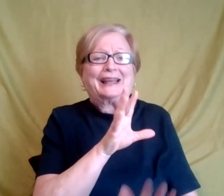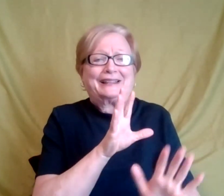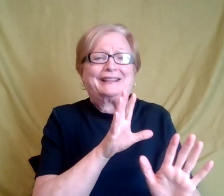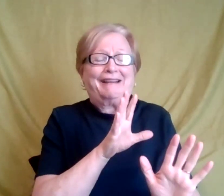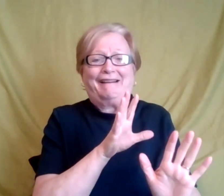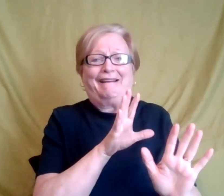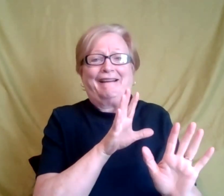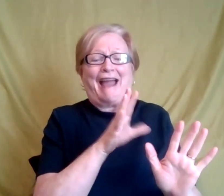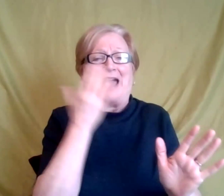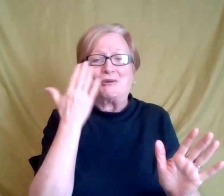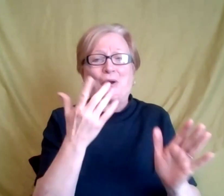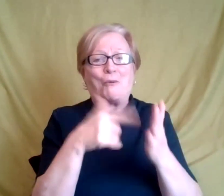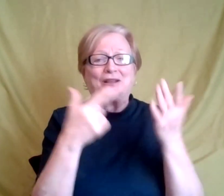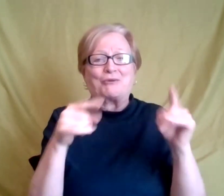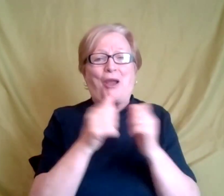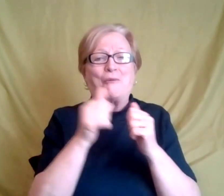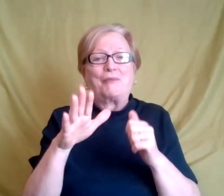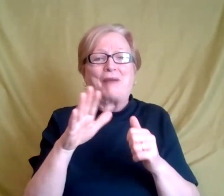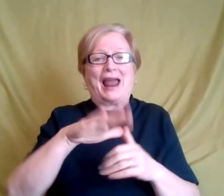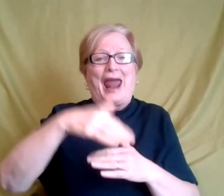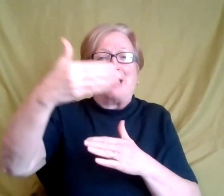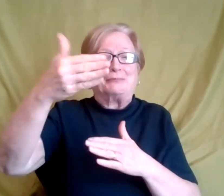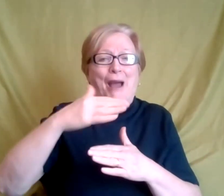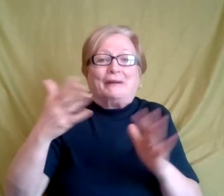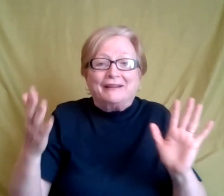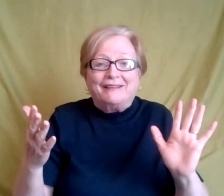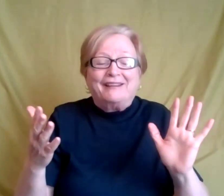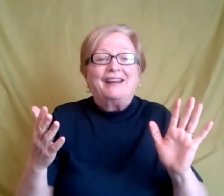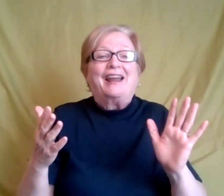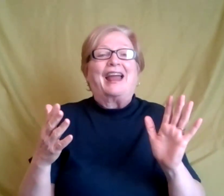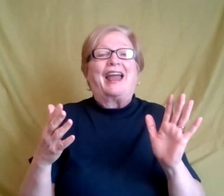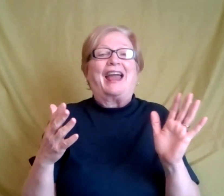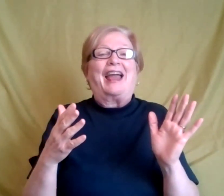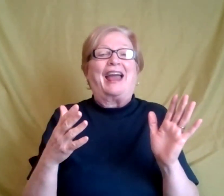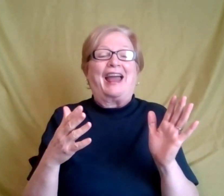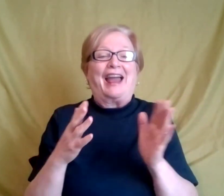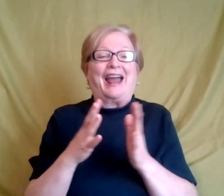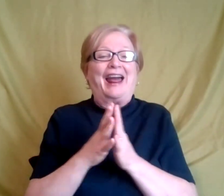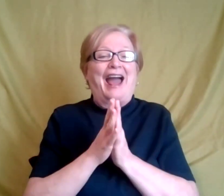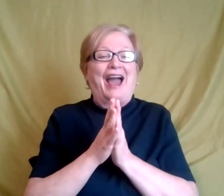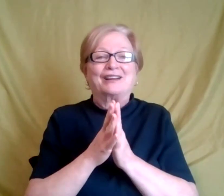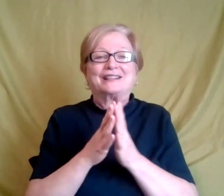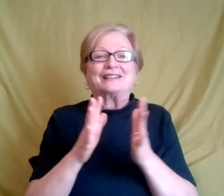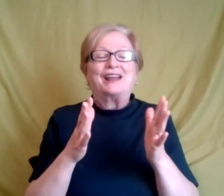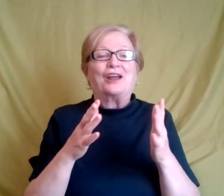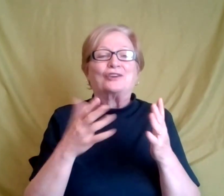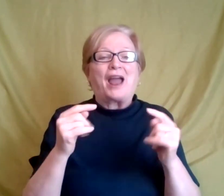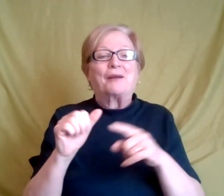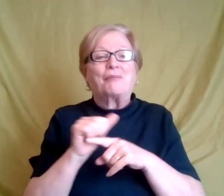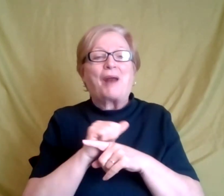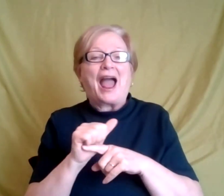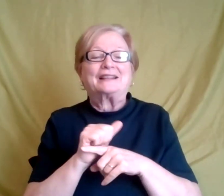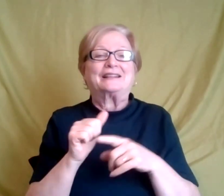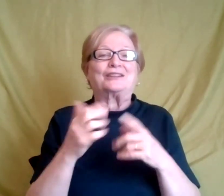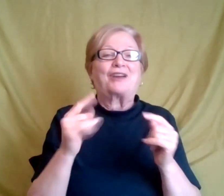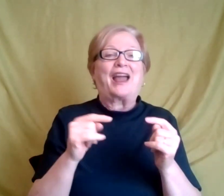have no idea what's going on. And, and I was, I was actually looking, you know, just kind of practicing and just kind